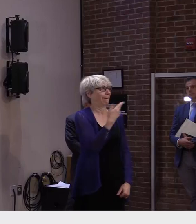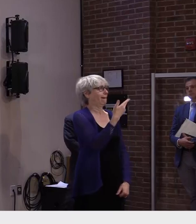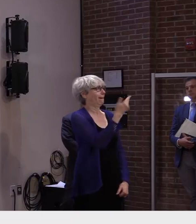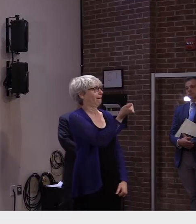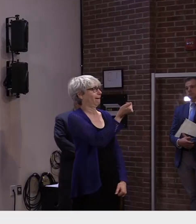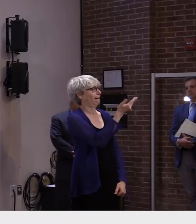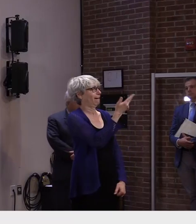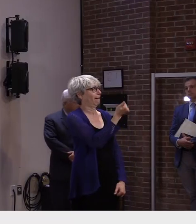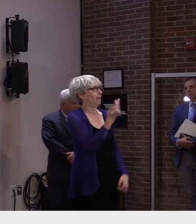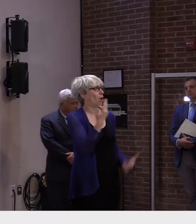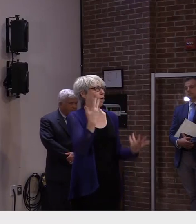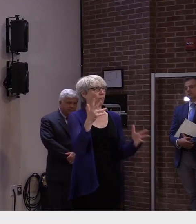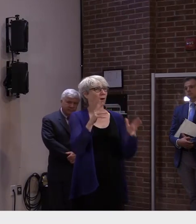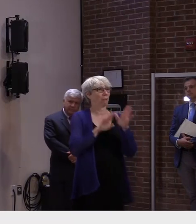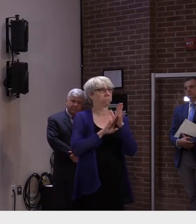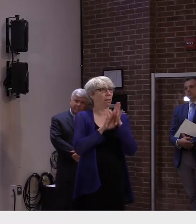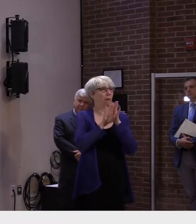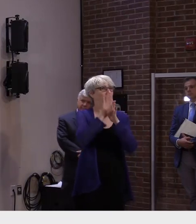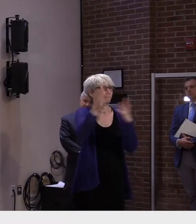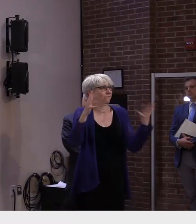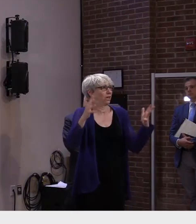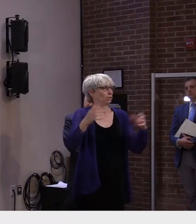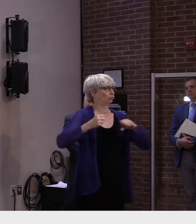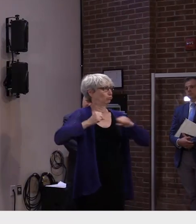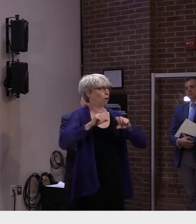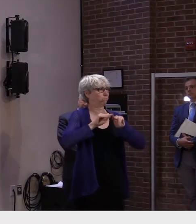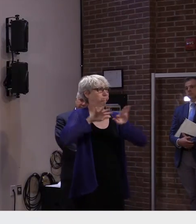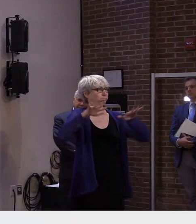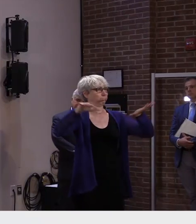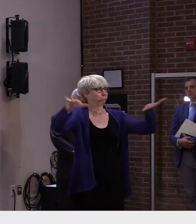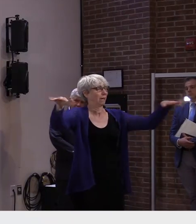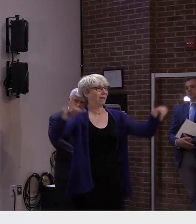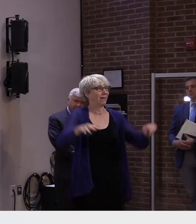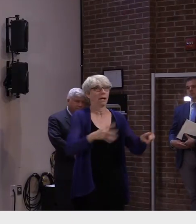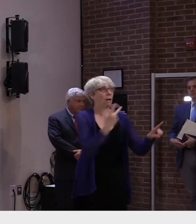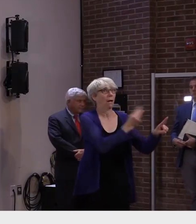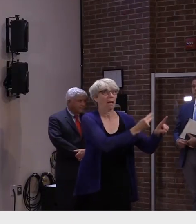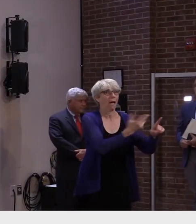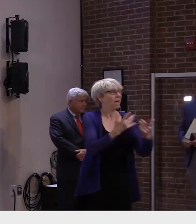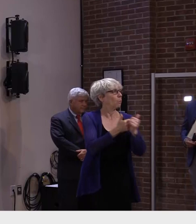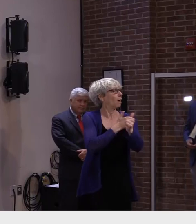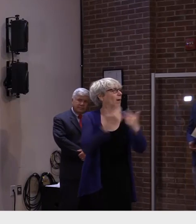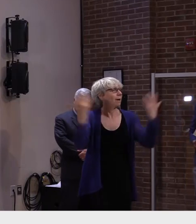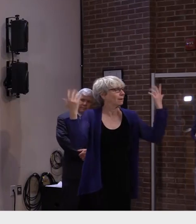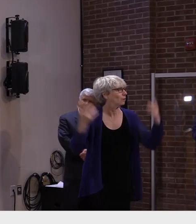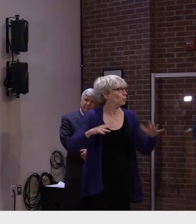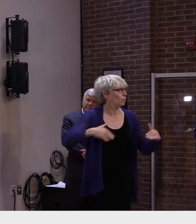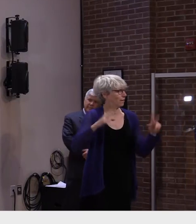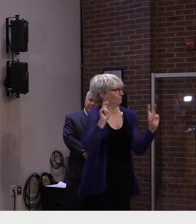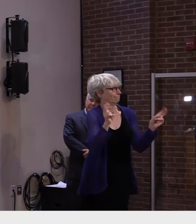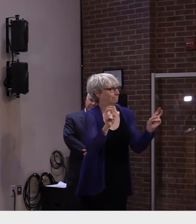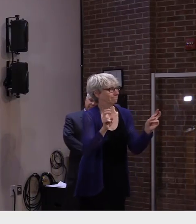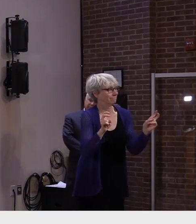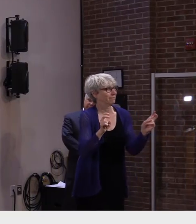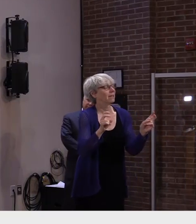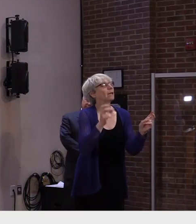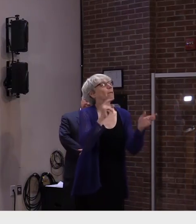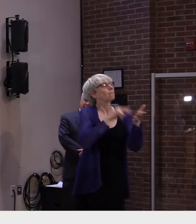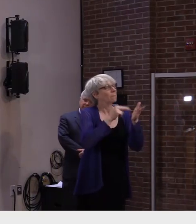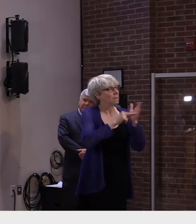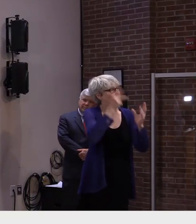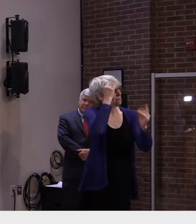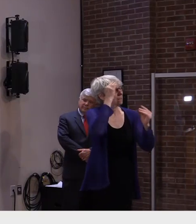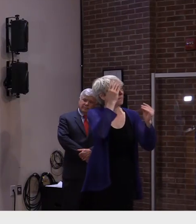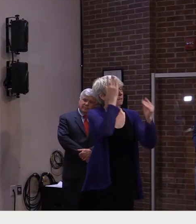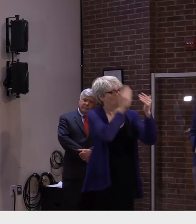weeks in duration. One dose of a vaccine won't be enough. It's really looking forward to the